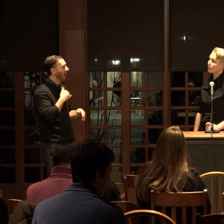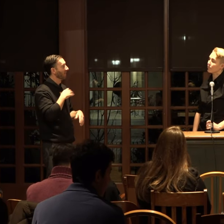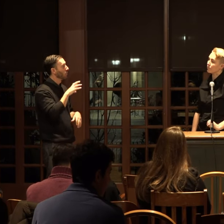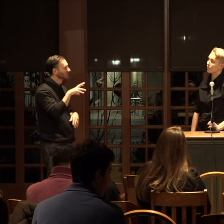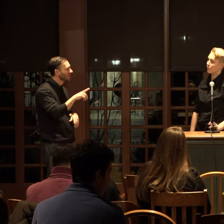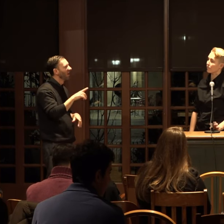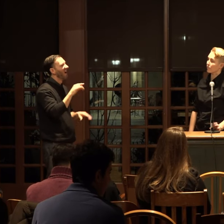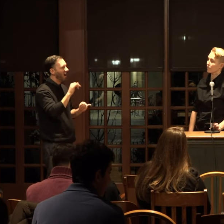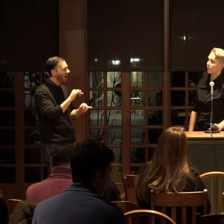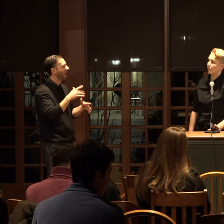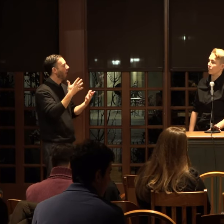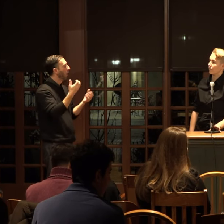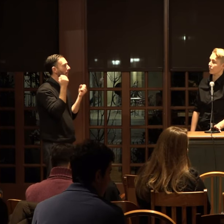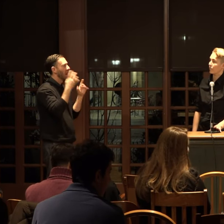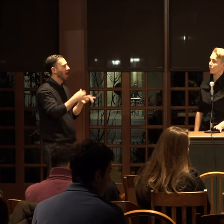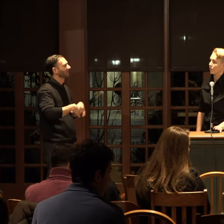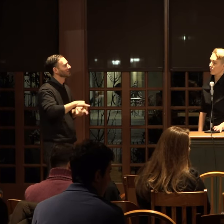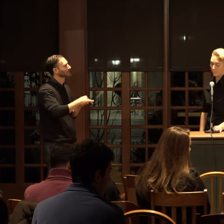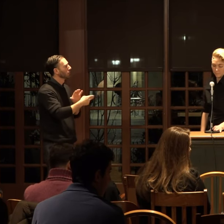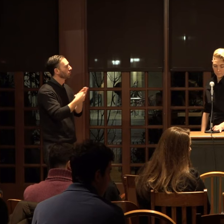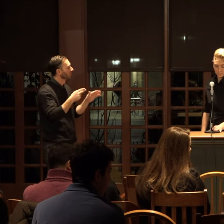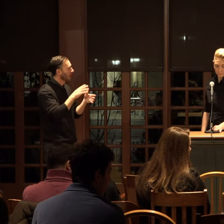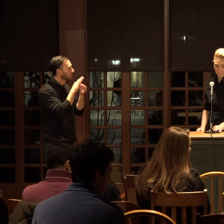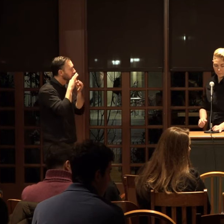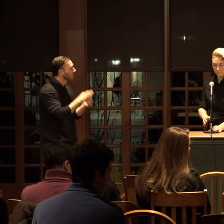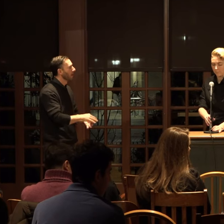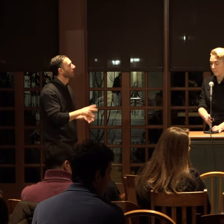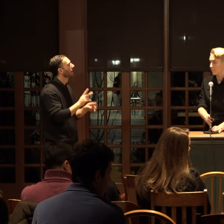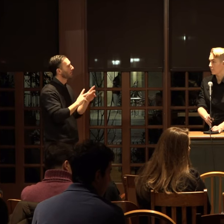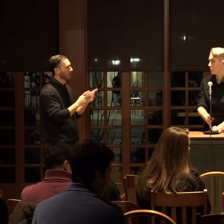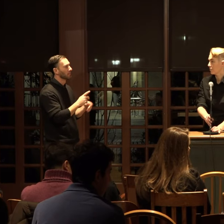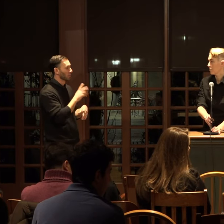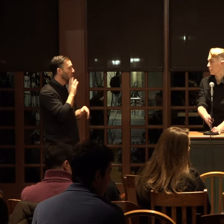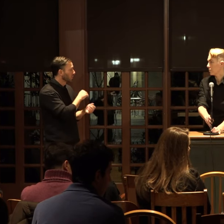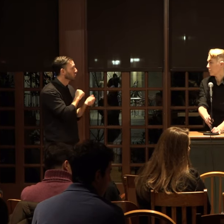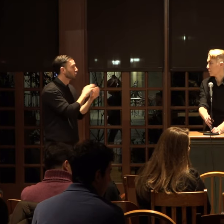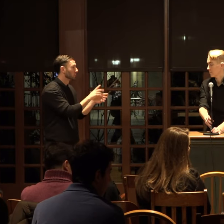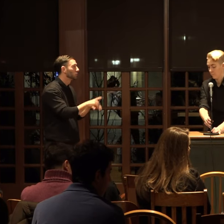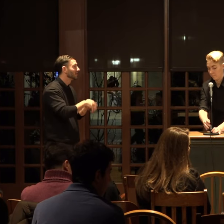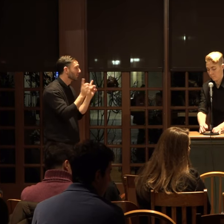disorder and there's all sorts of stereotypes about that and people begin to treat you differently.